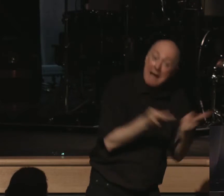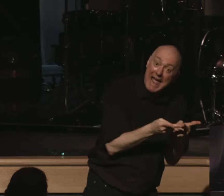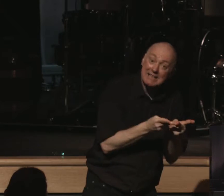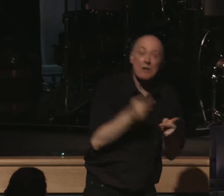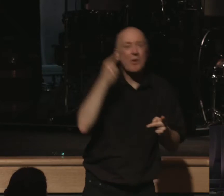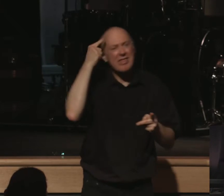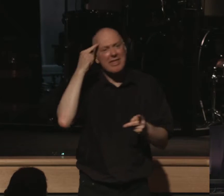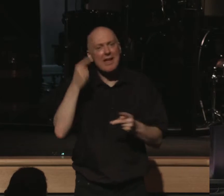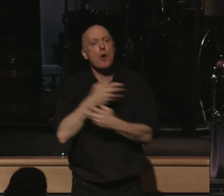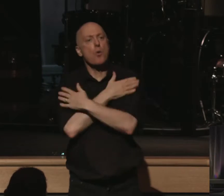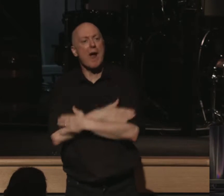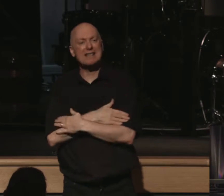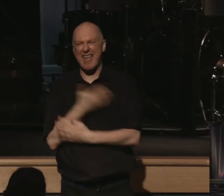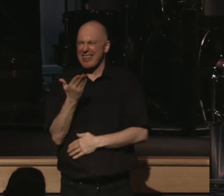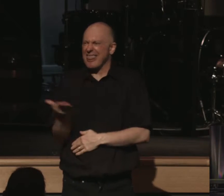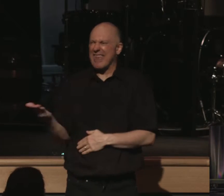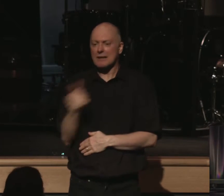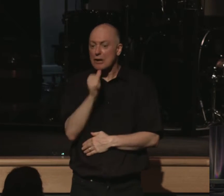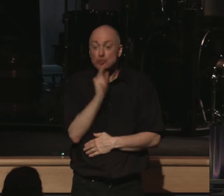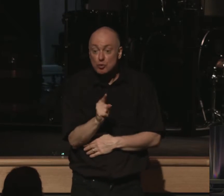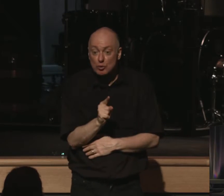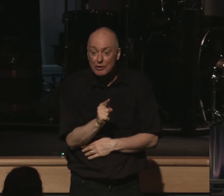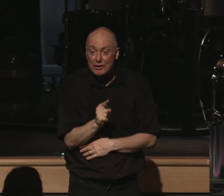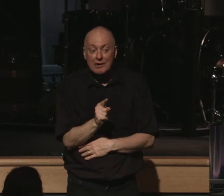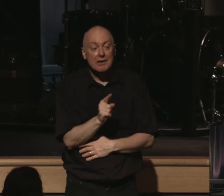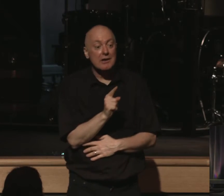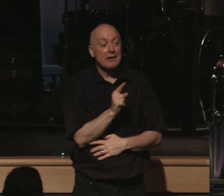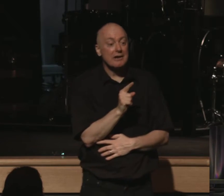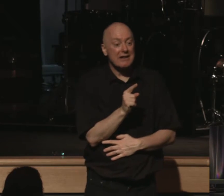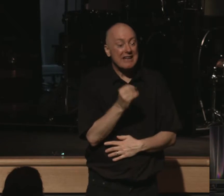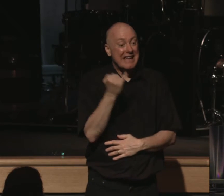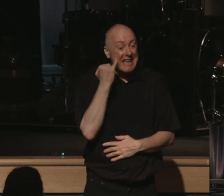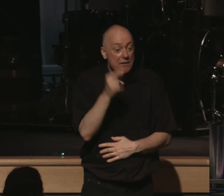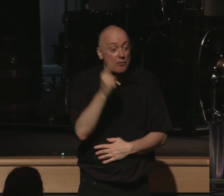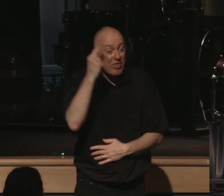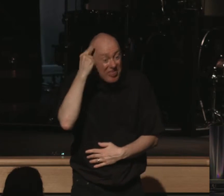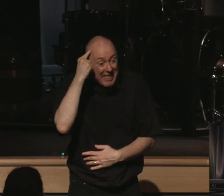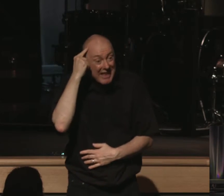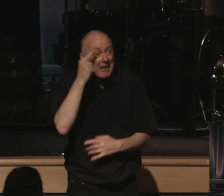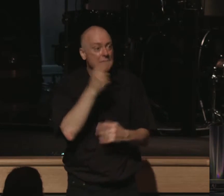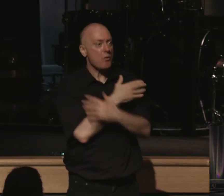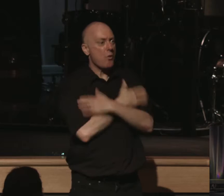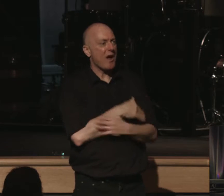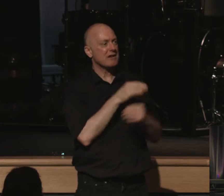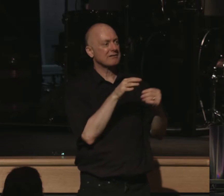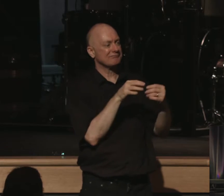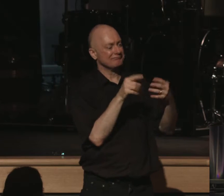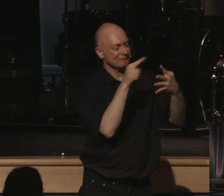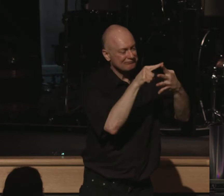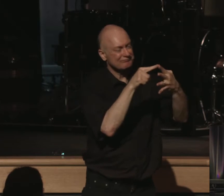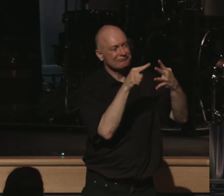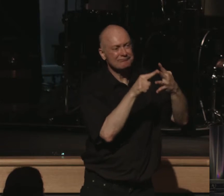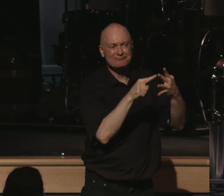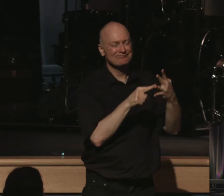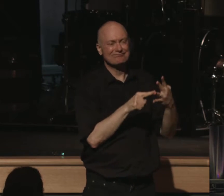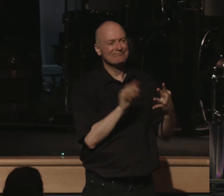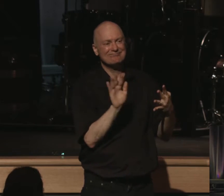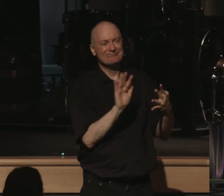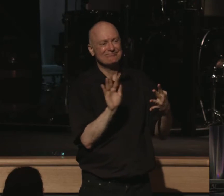sometimes rest is a thing, but it's not true. Listen, if you think that rest can be found in these places or these things, then